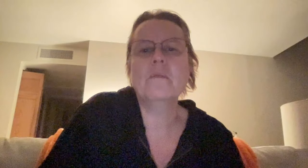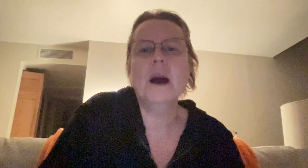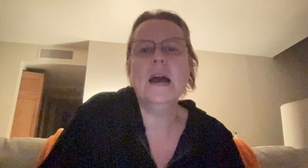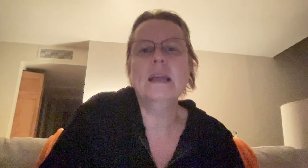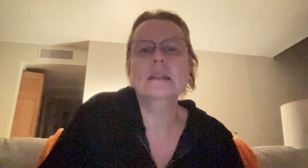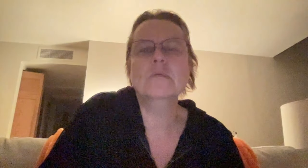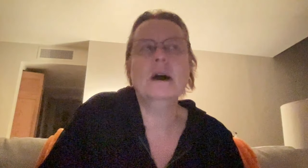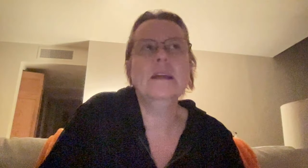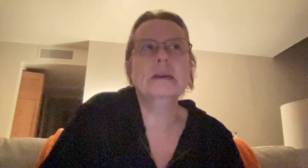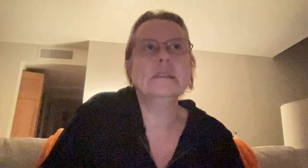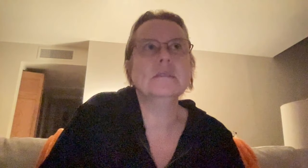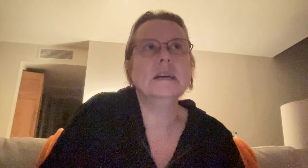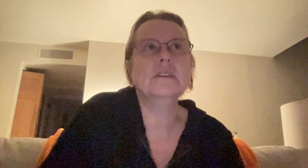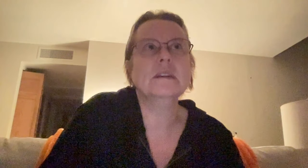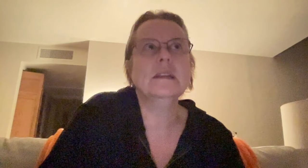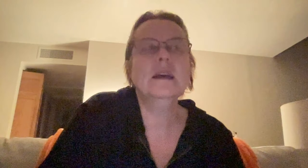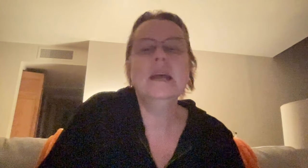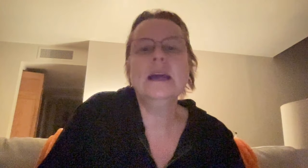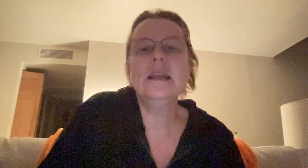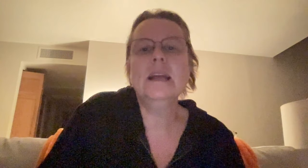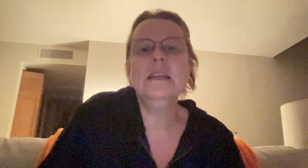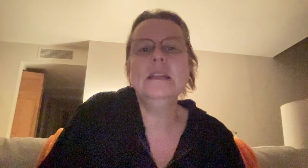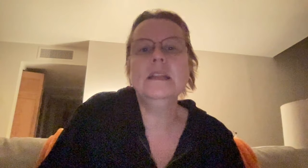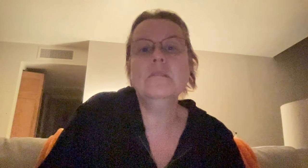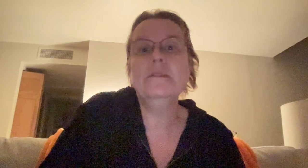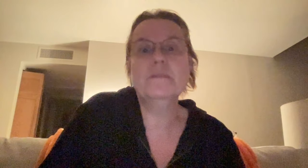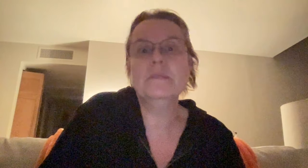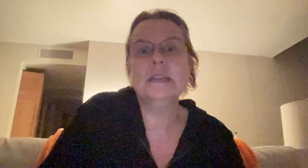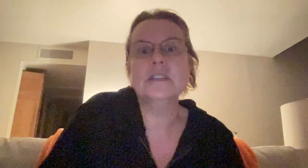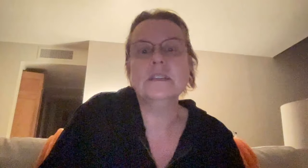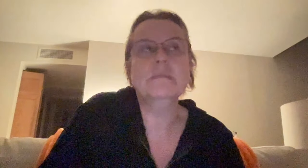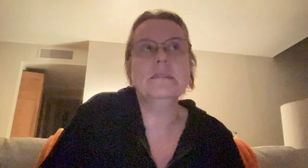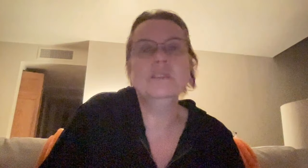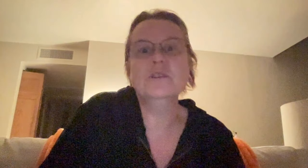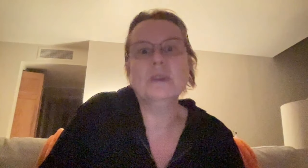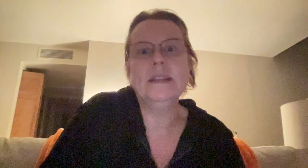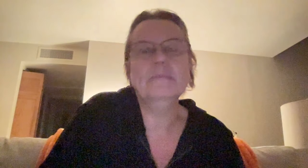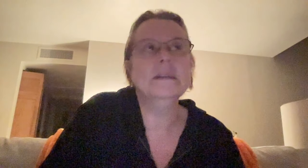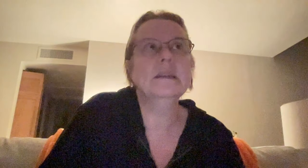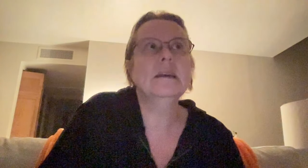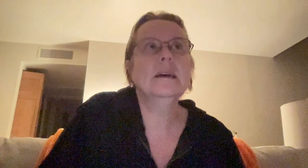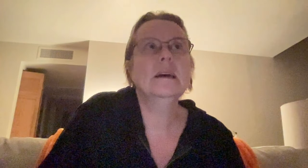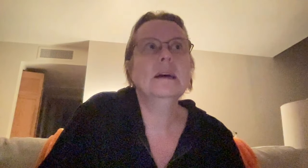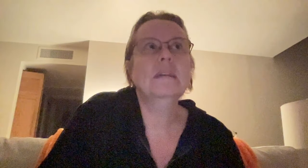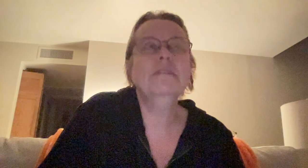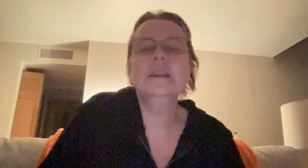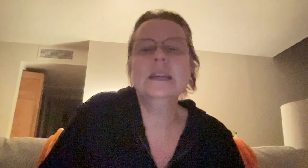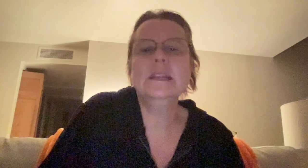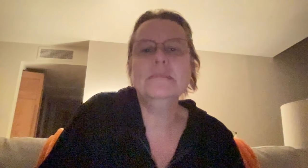why, like why in my soul contract? And, and I, it, it could be for protection. I mean, which is great, but I don't feel like I need